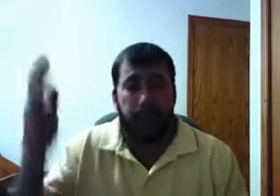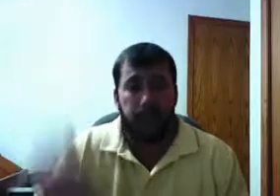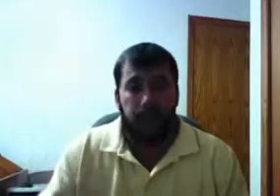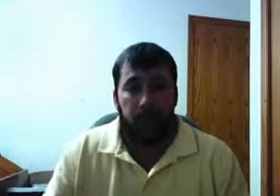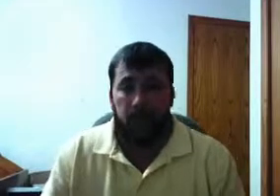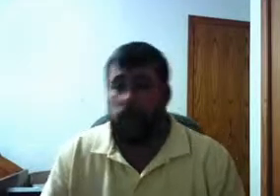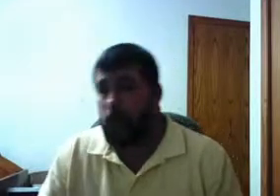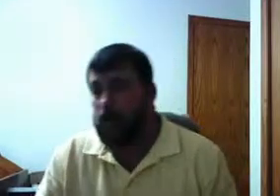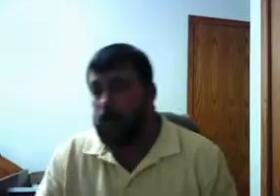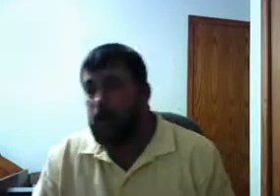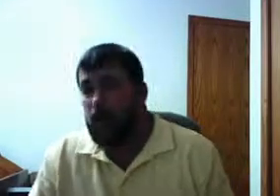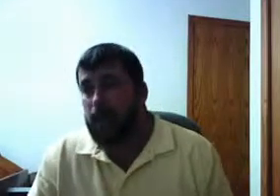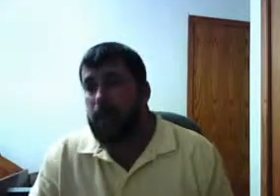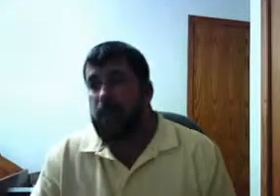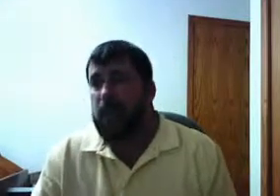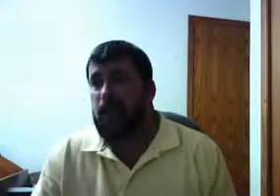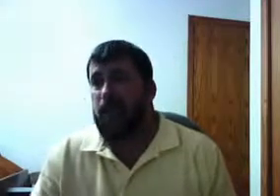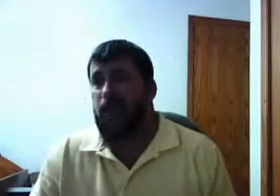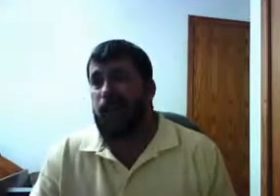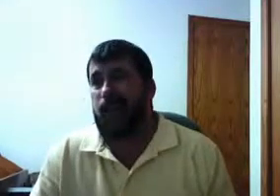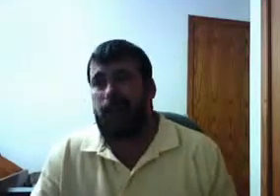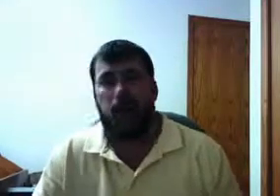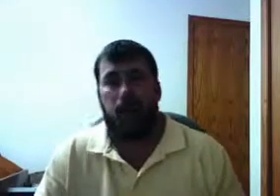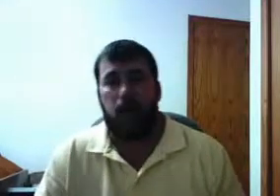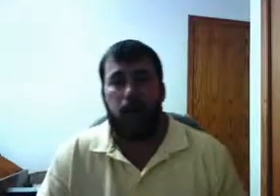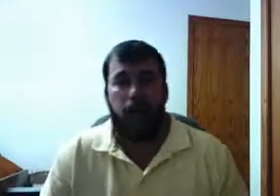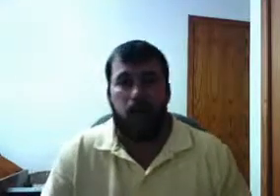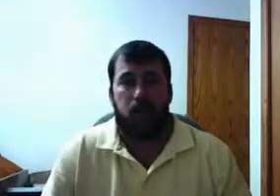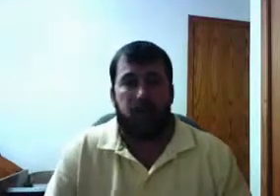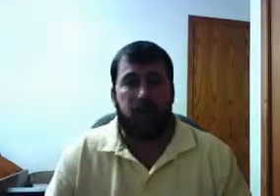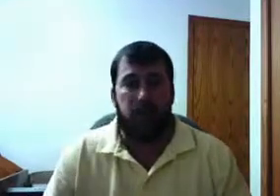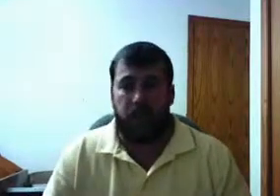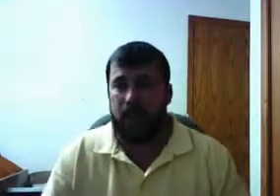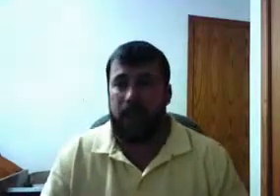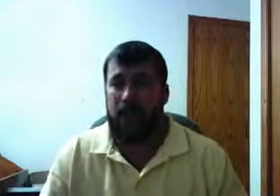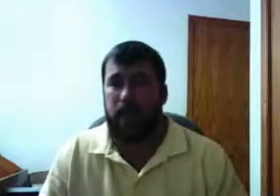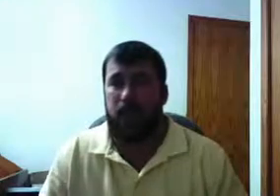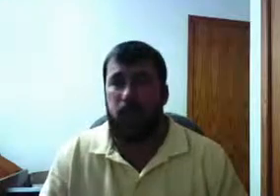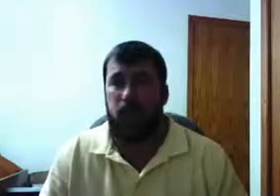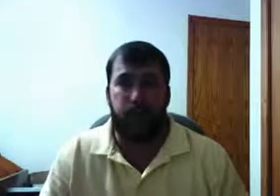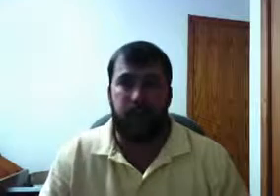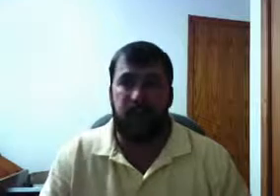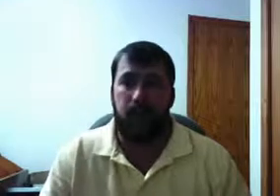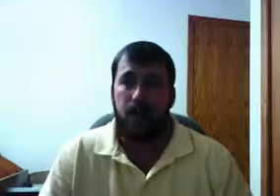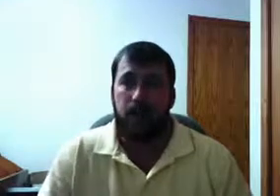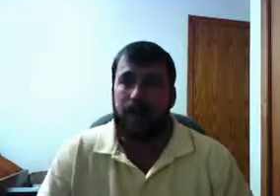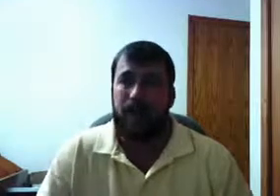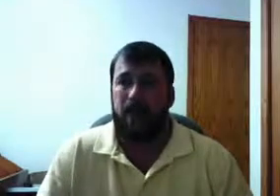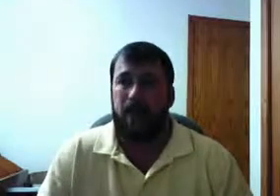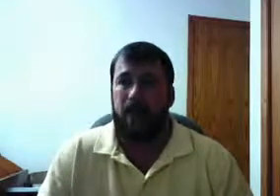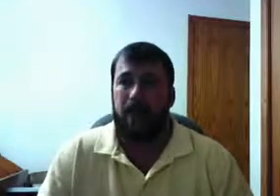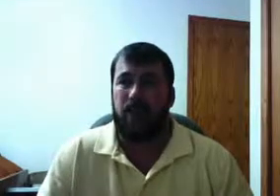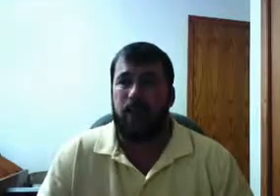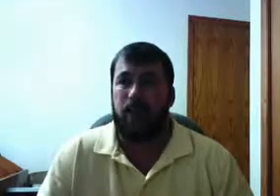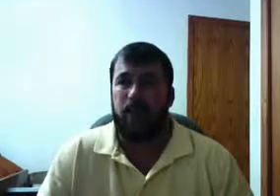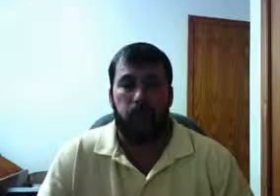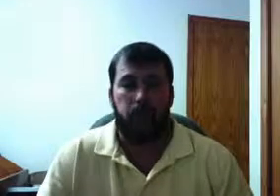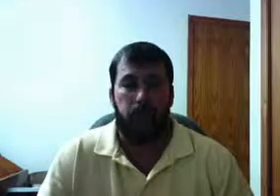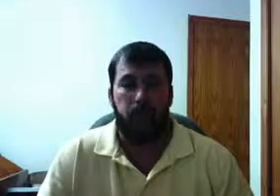In other words, let me just throw this in there, and this will be a later on message, because see, end time's gone to preaching. I'm not doing much intelligence on here anymore. I'm